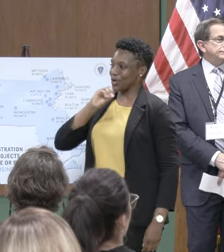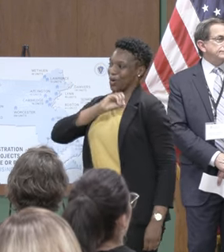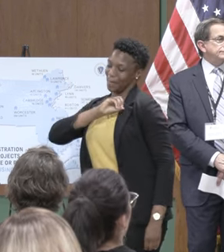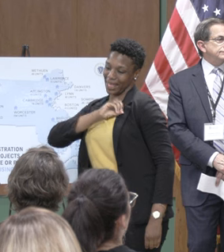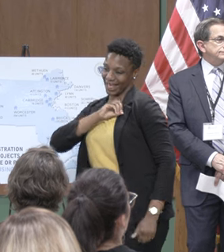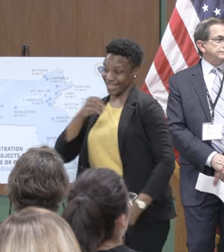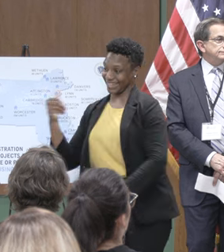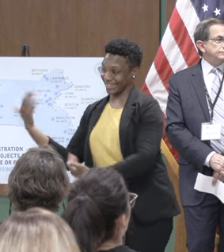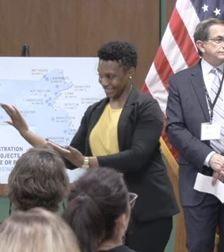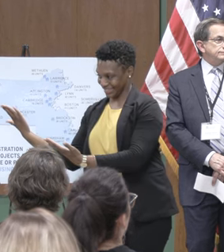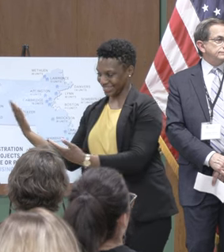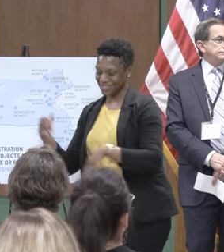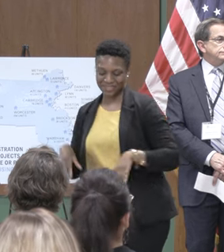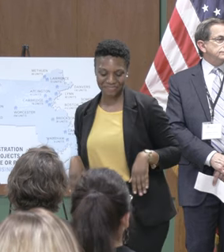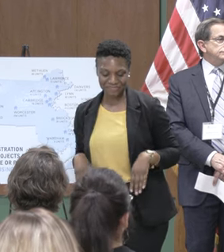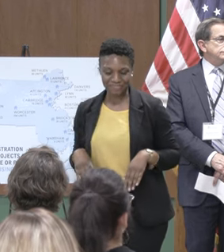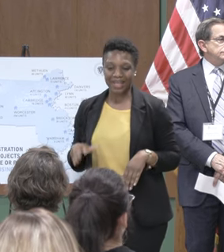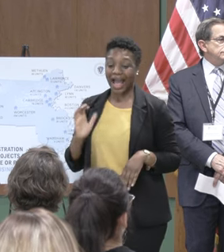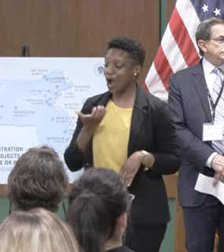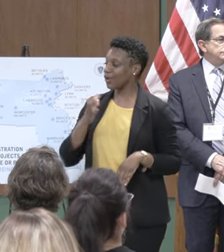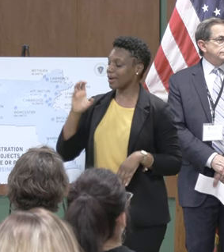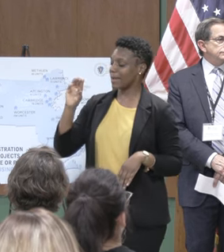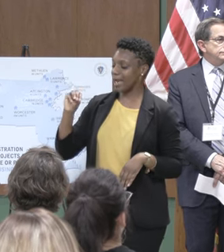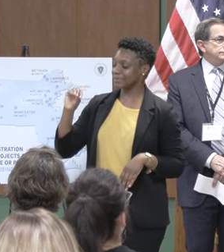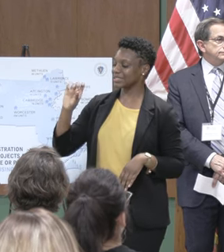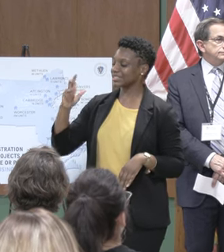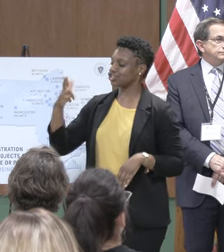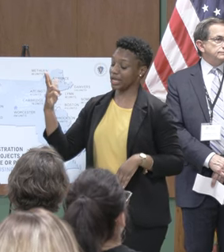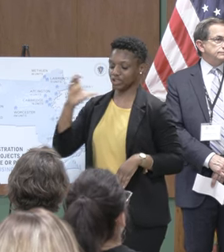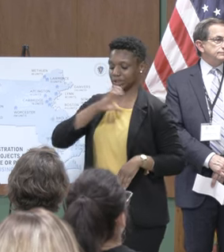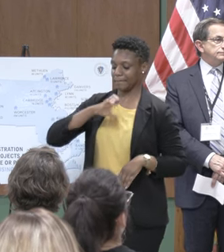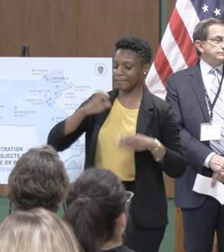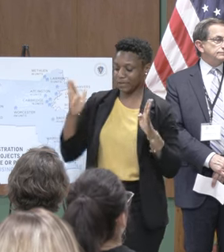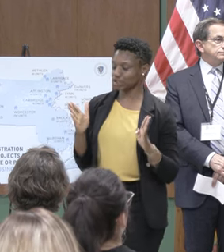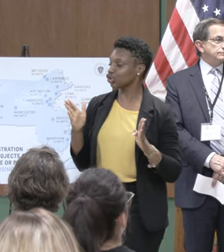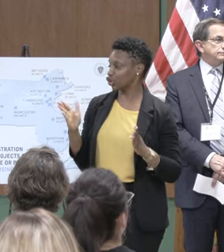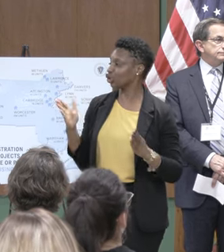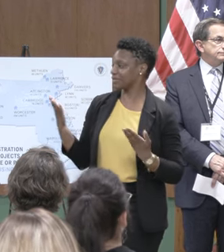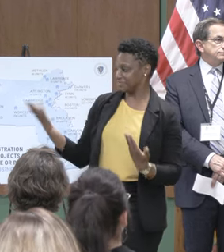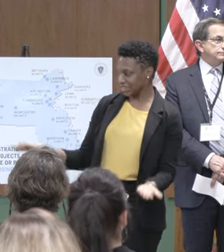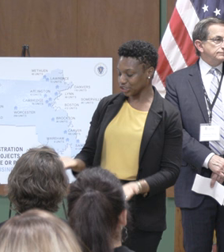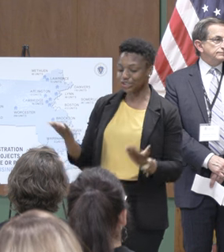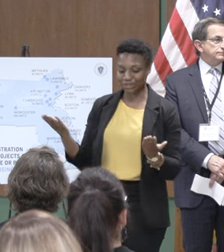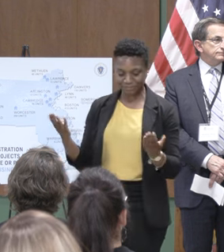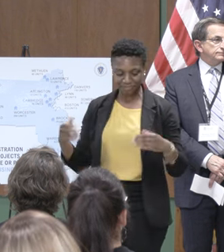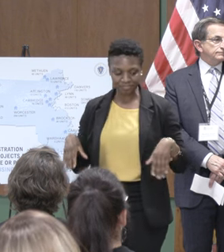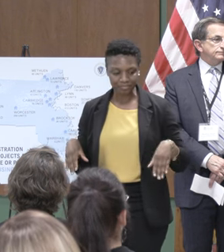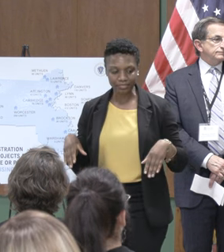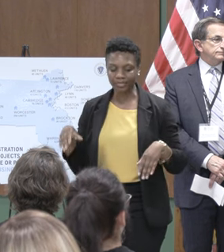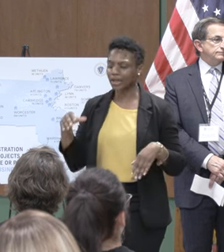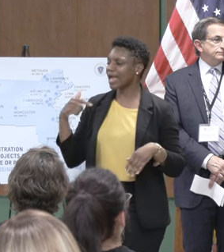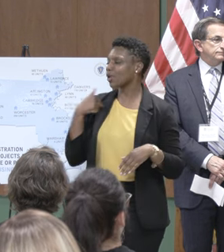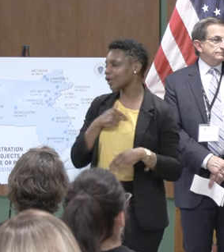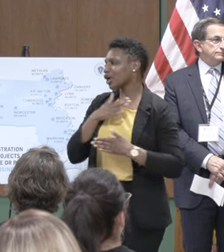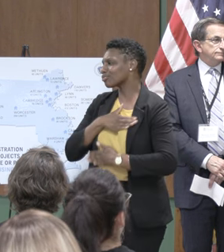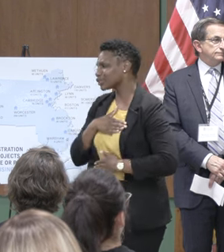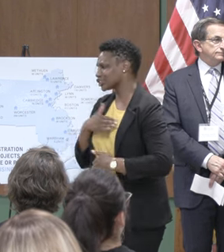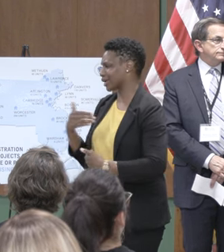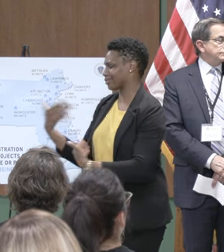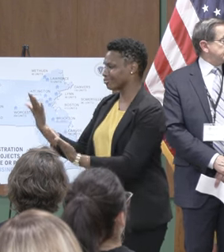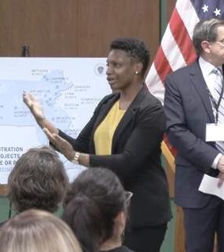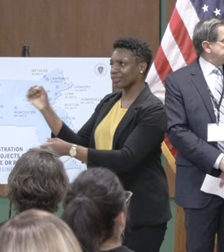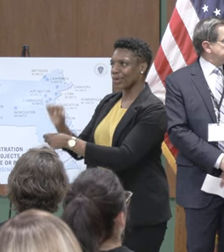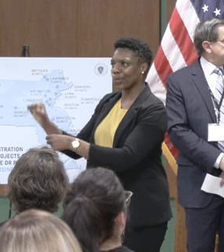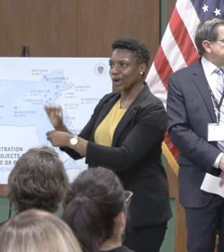Aluwa Satonwa is our Massachusetts Commissioner for the Deaf and Hard of Hearing and we appreciate the work